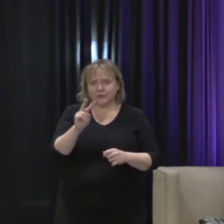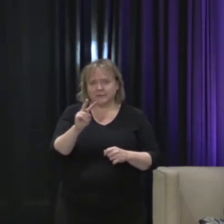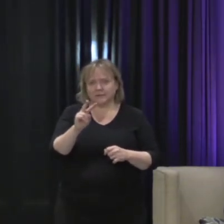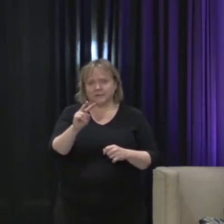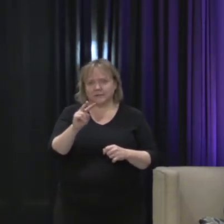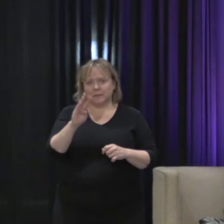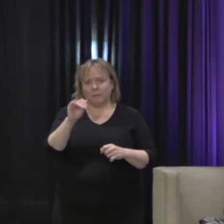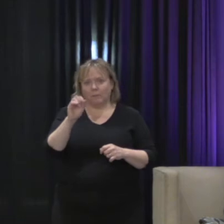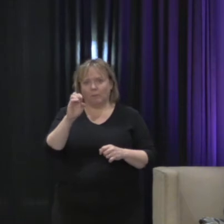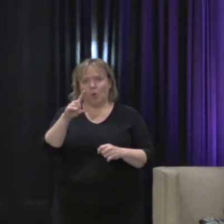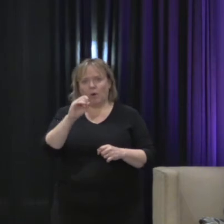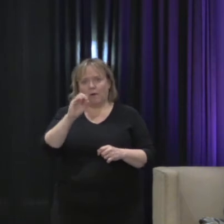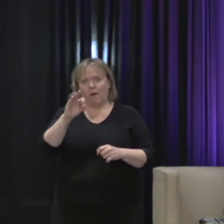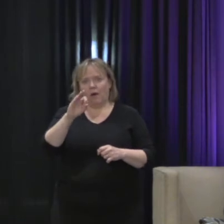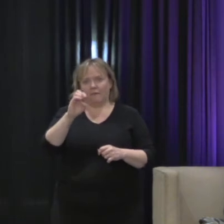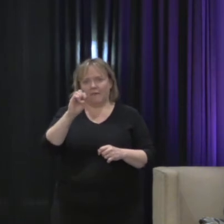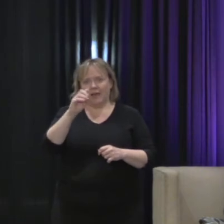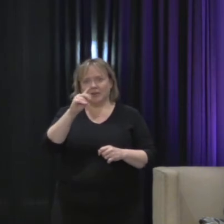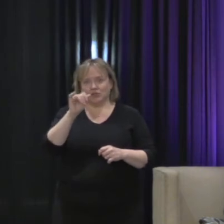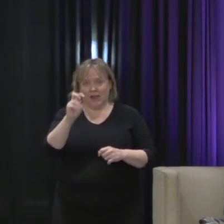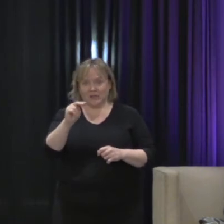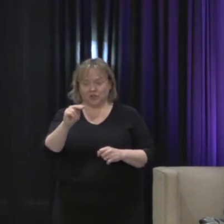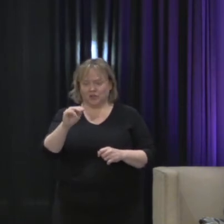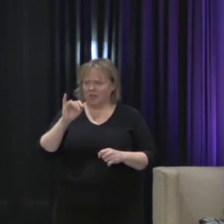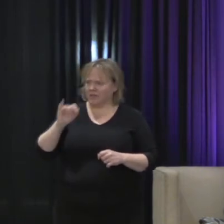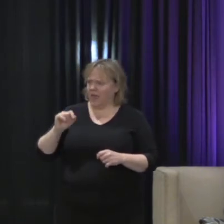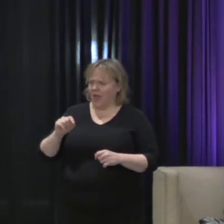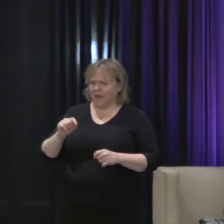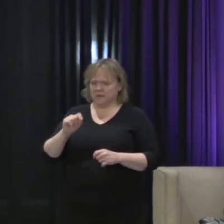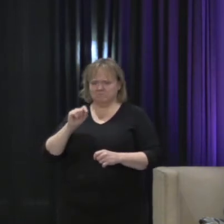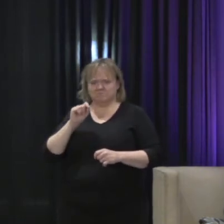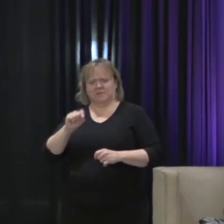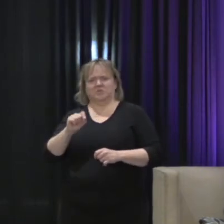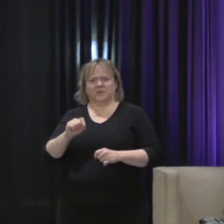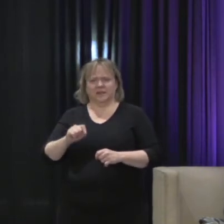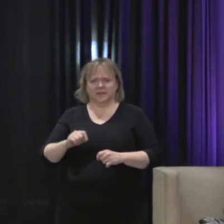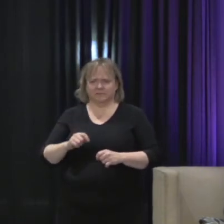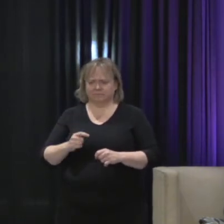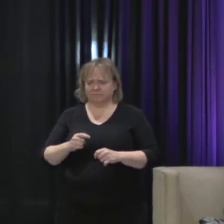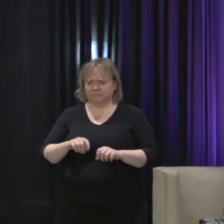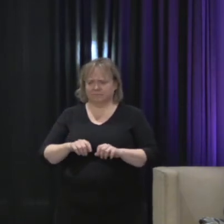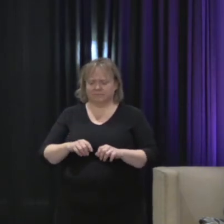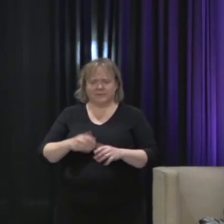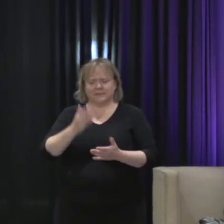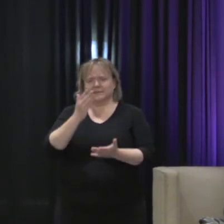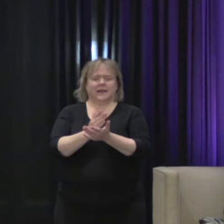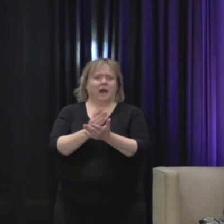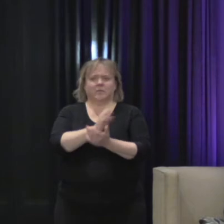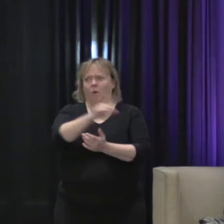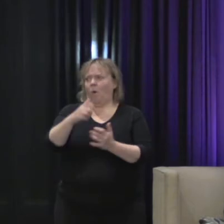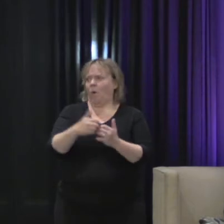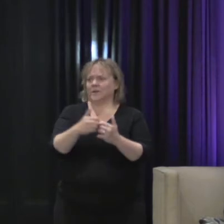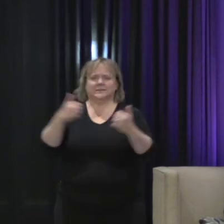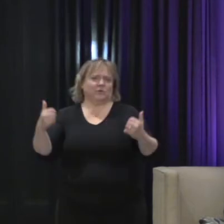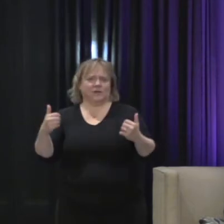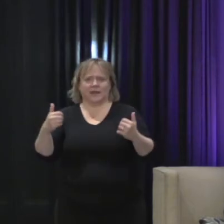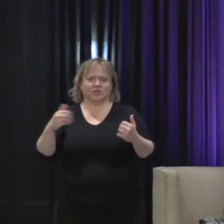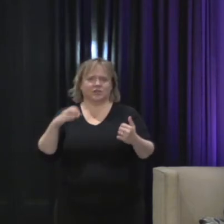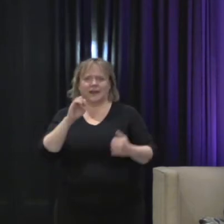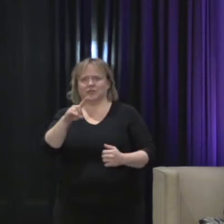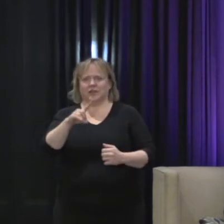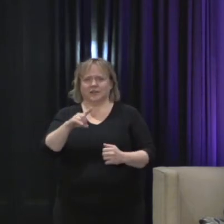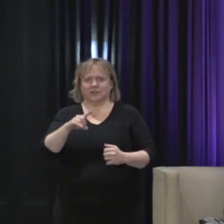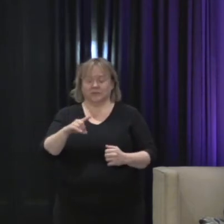segregation in this country, right? Like we don't have school segregation in this country, right? That case happened in the 1950s.